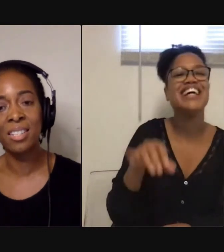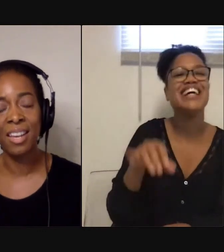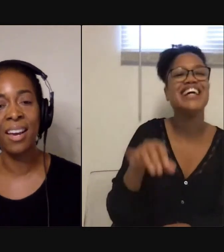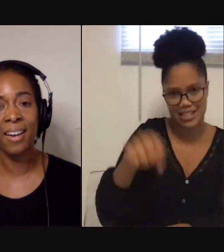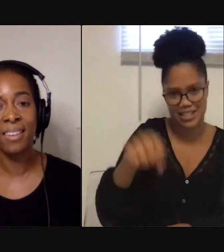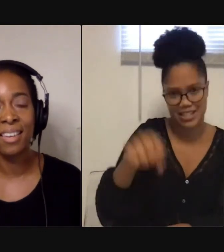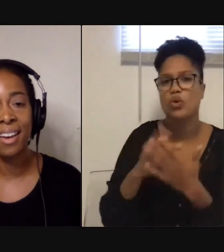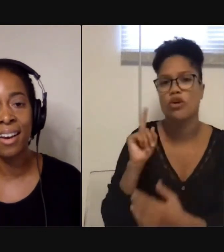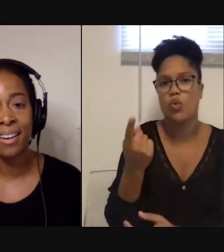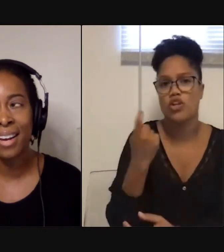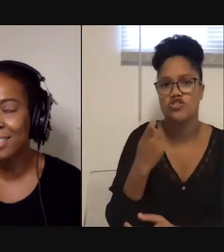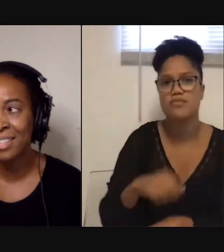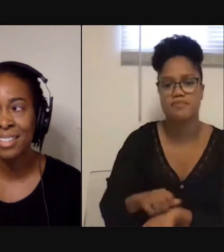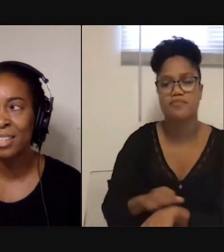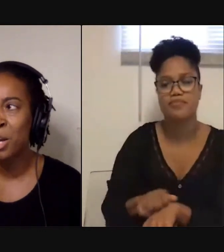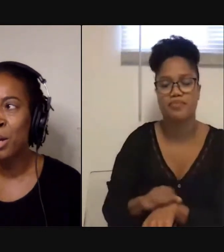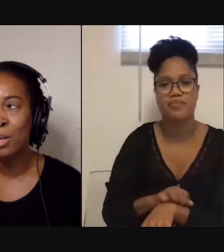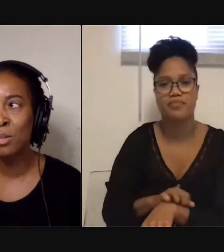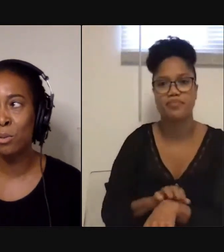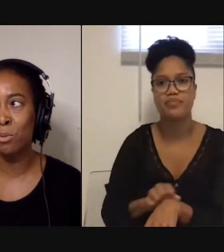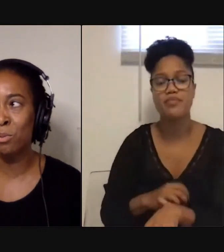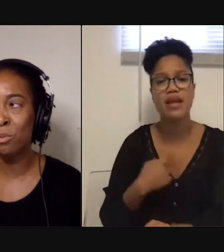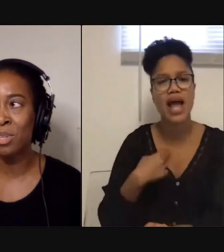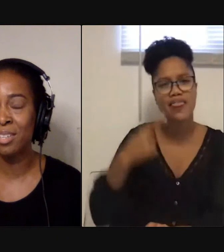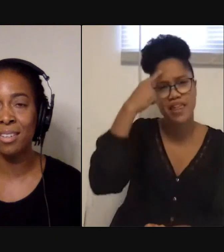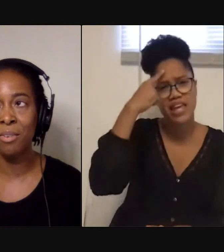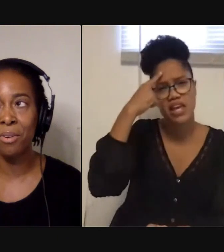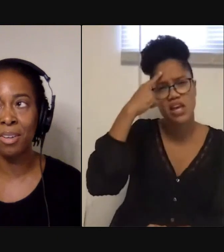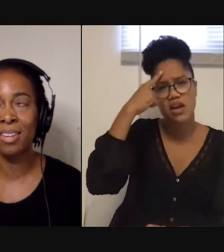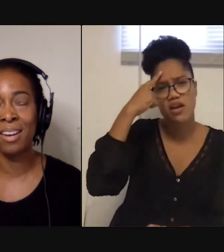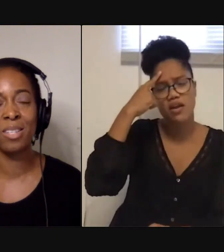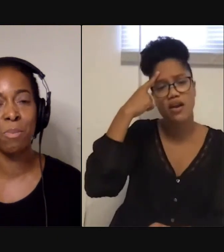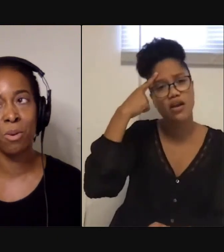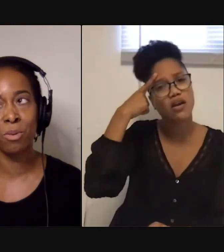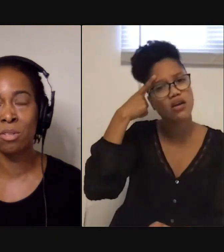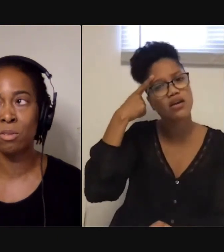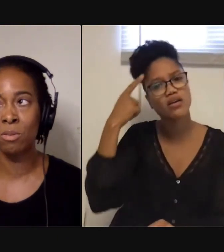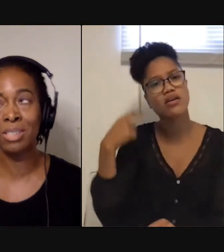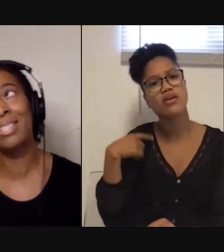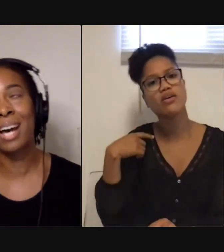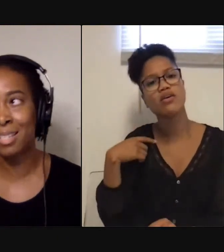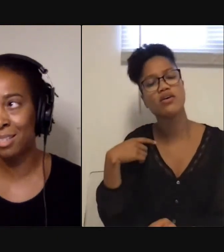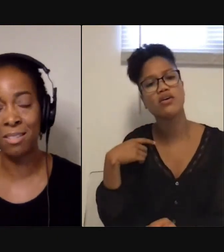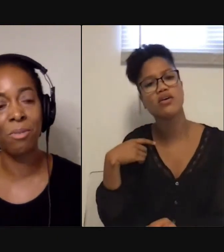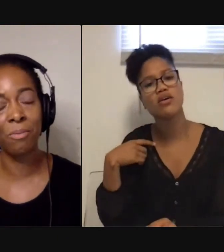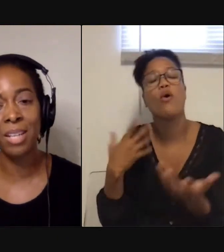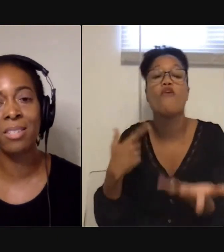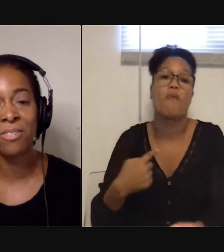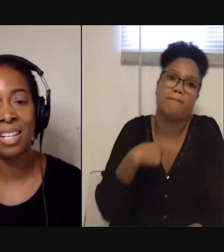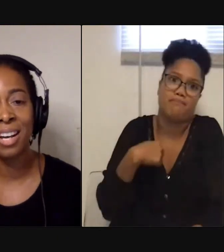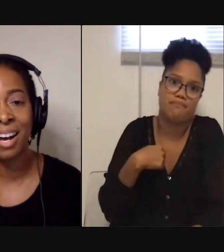question. Yeah. Yeah. I just think you get exposed to, at least I did